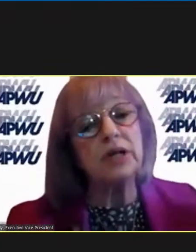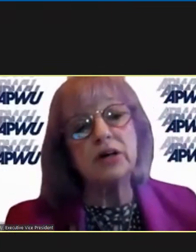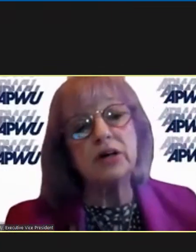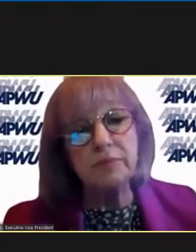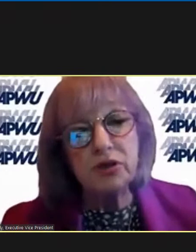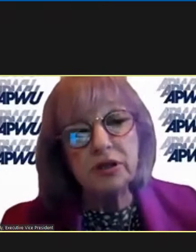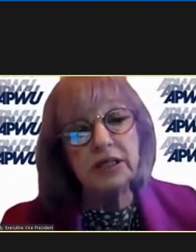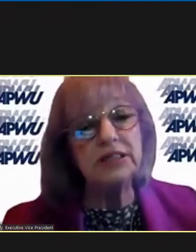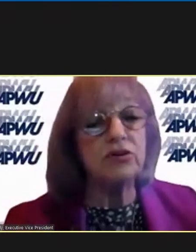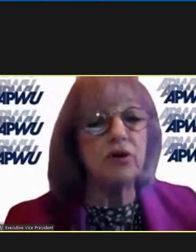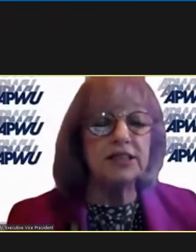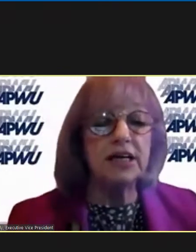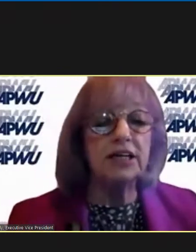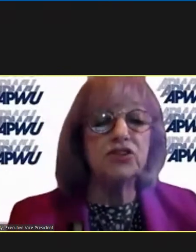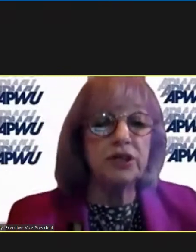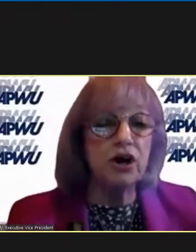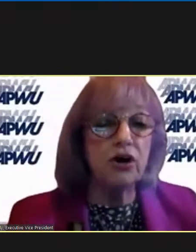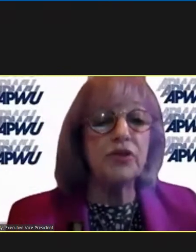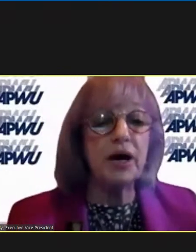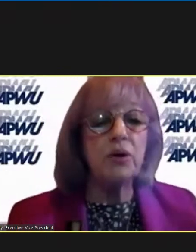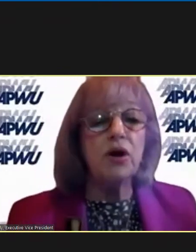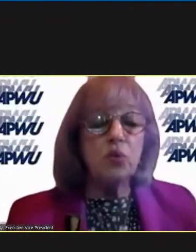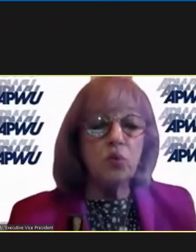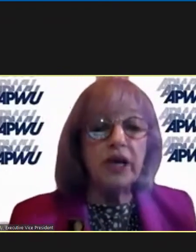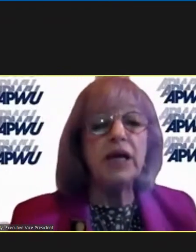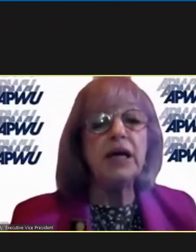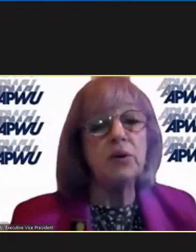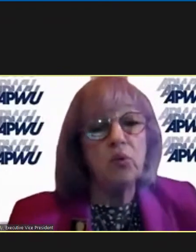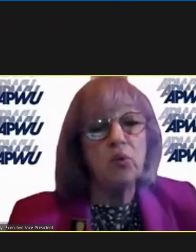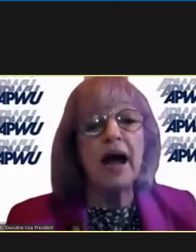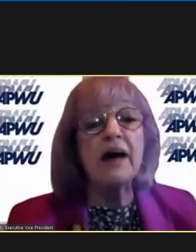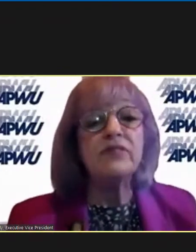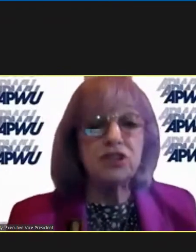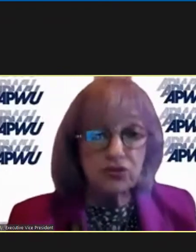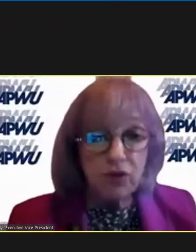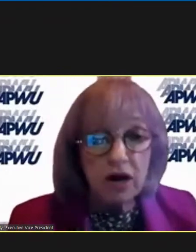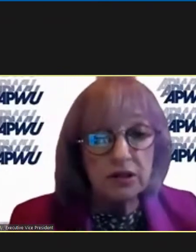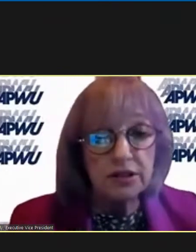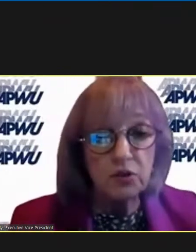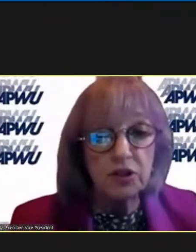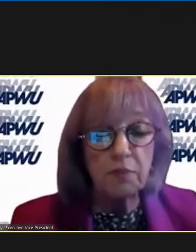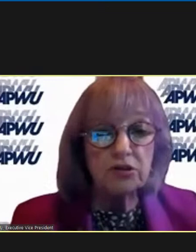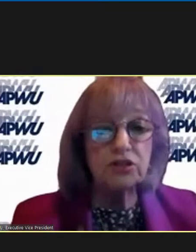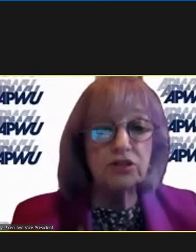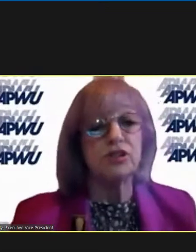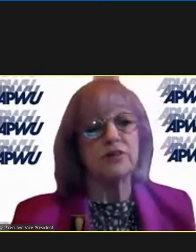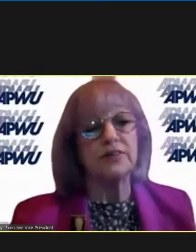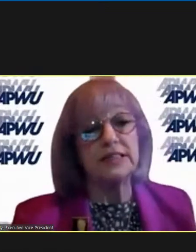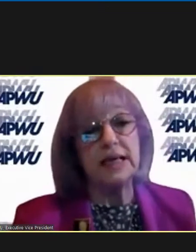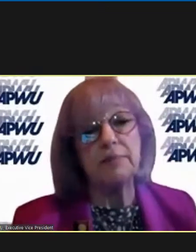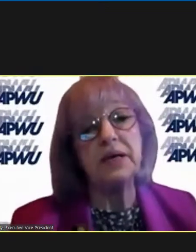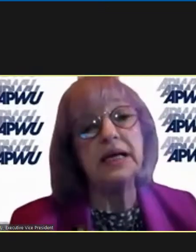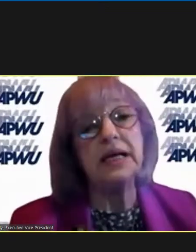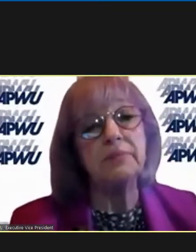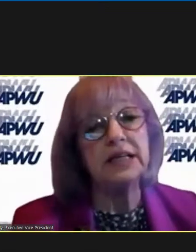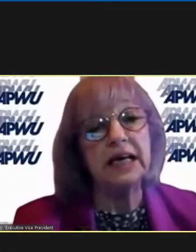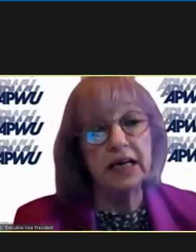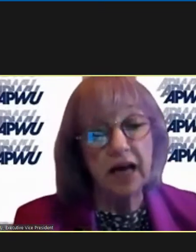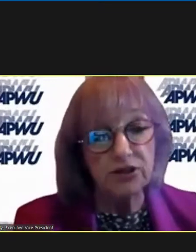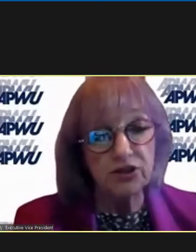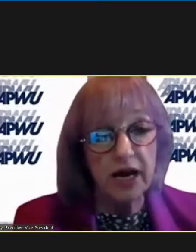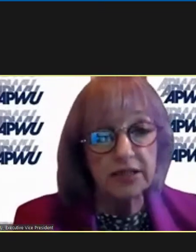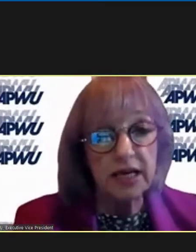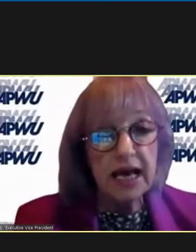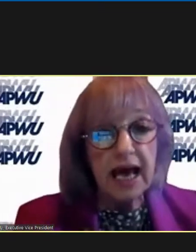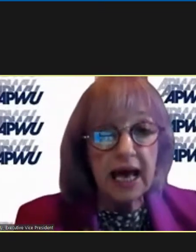public know let our communities across the country know that we were having struggles with the postal service in being able